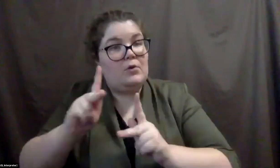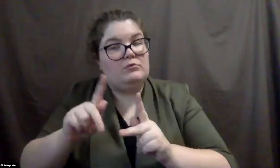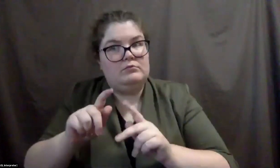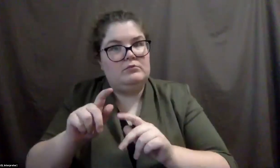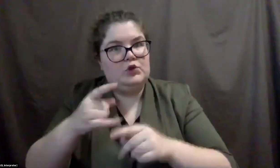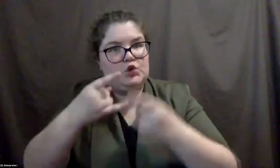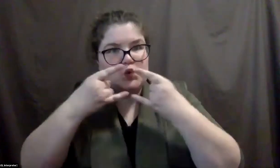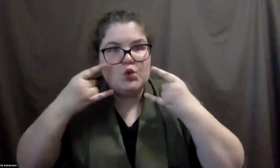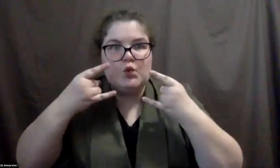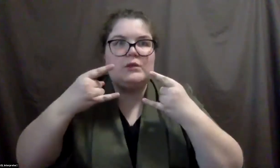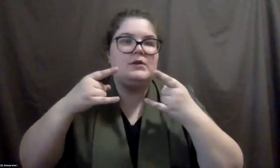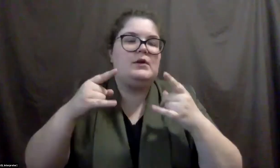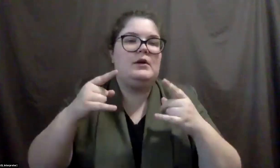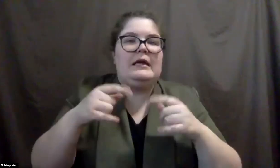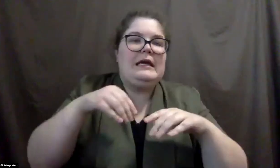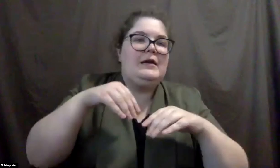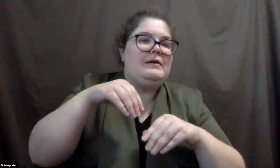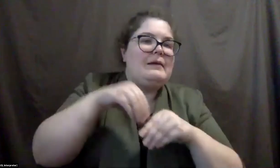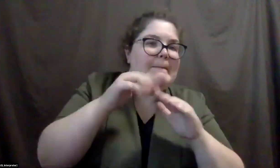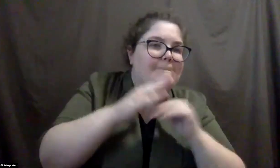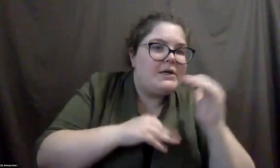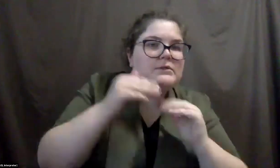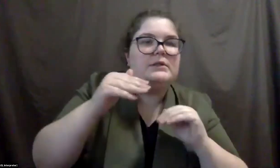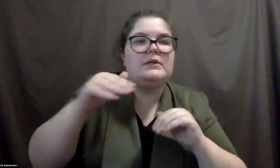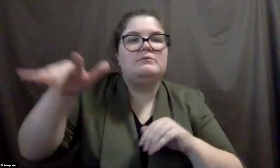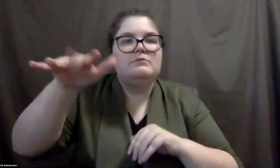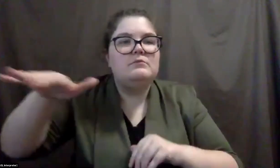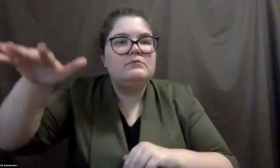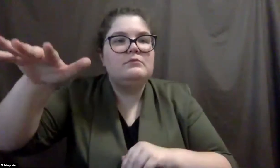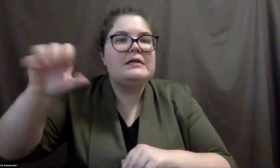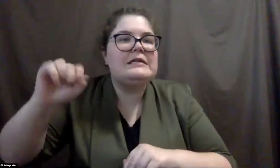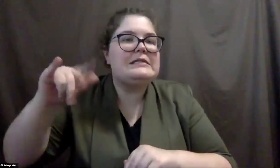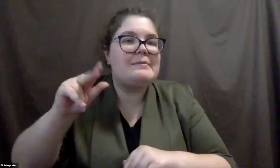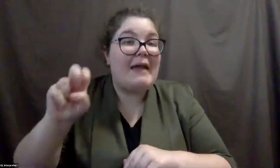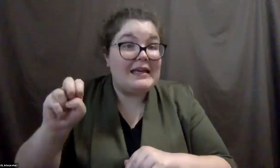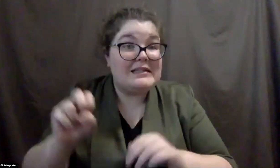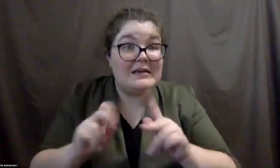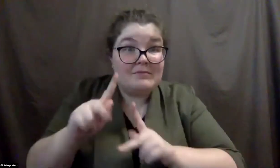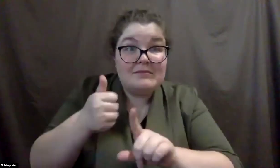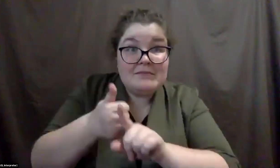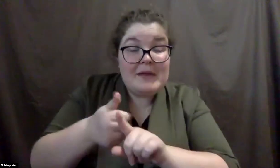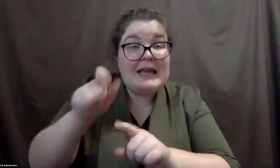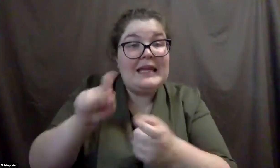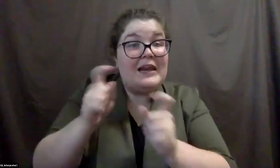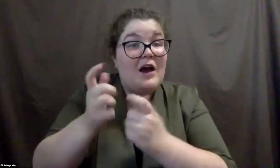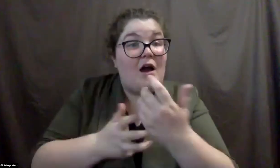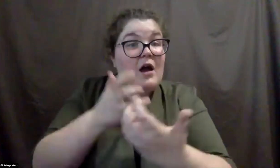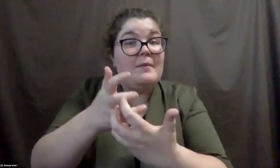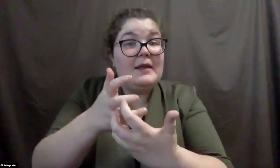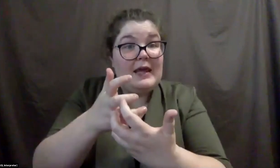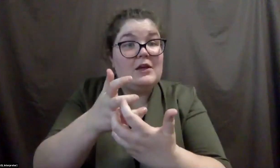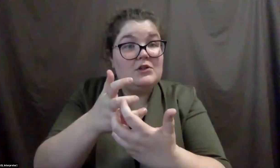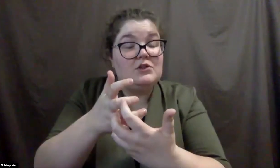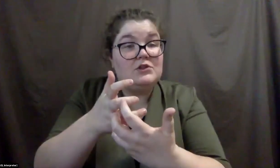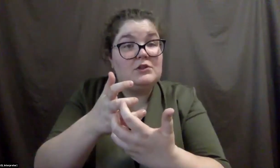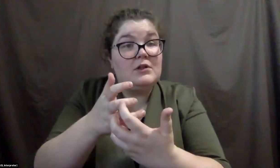uh, public spaces or, you know, inside buildings, then, um, individuals who, who need an accommodation, um, aren't